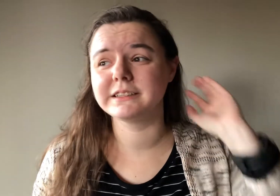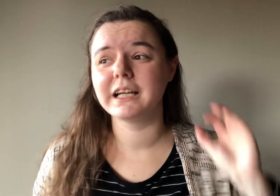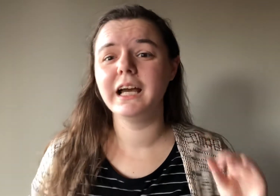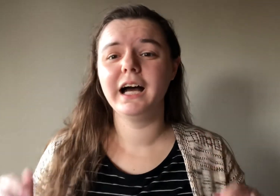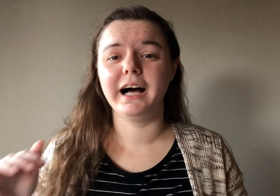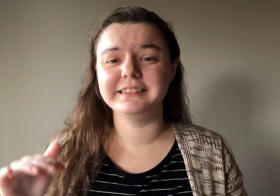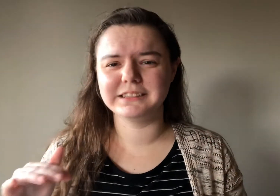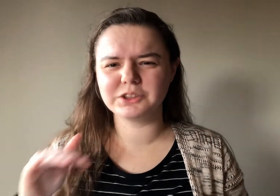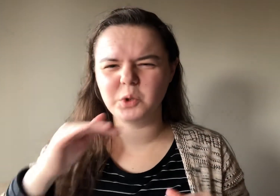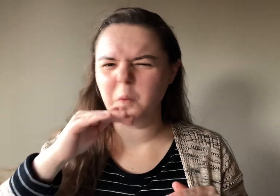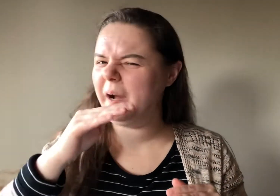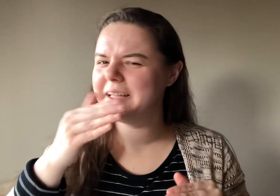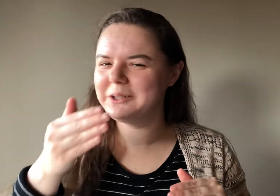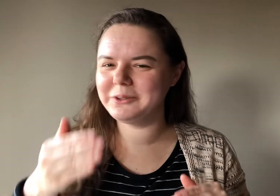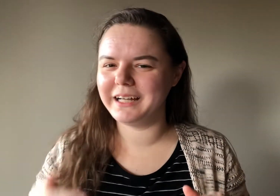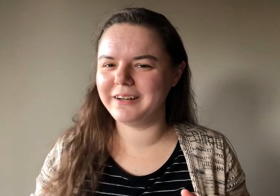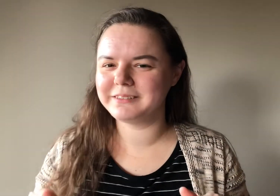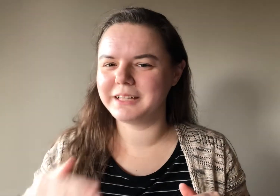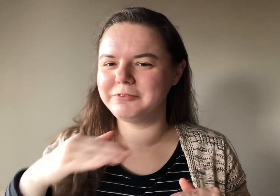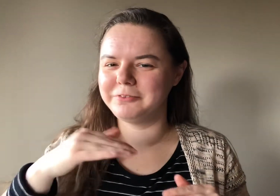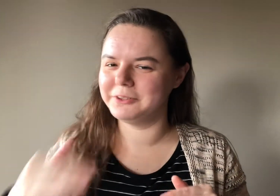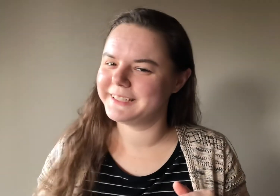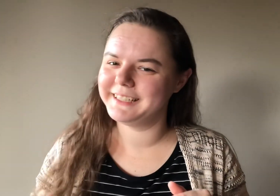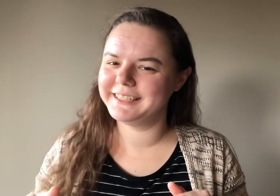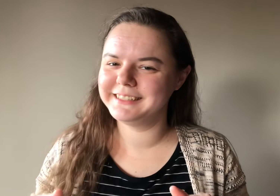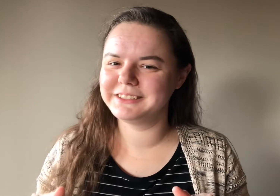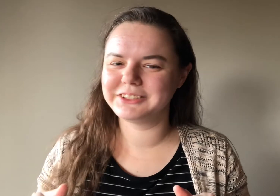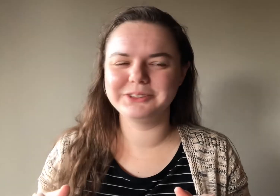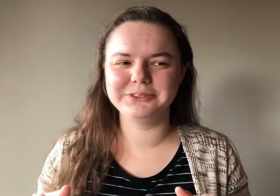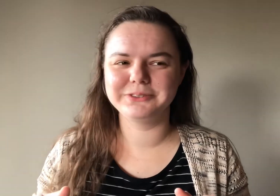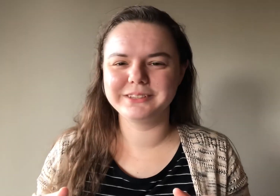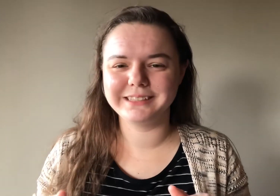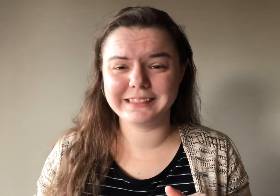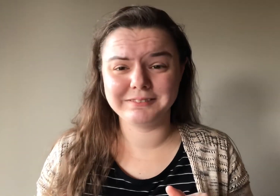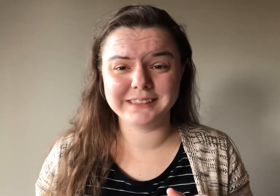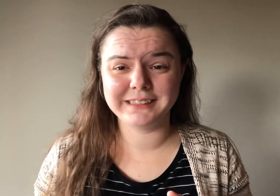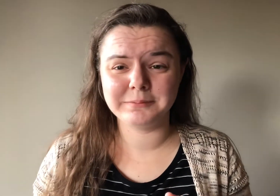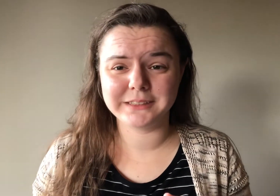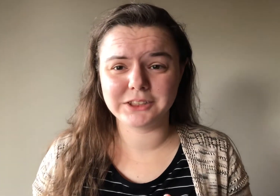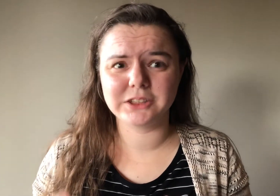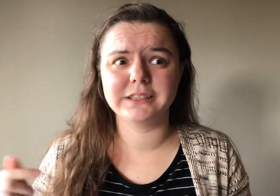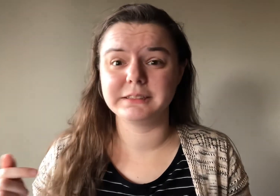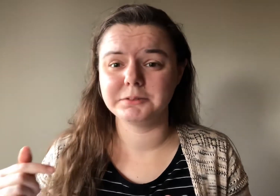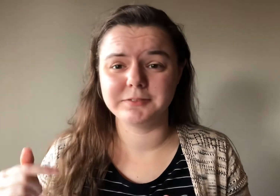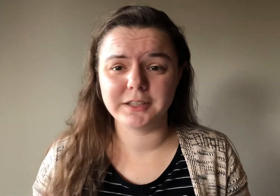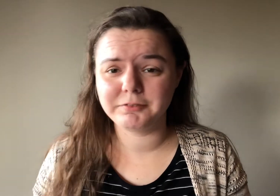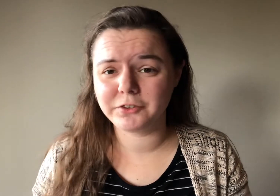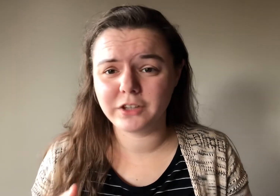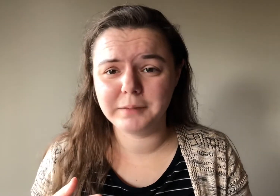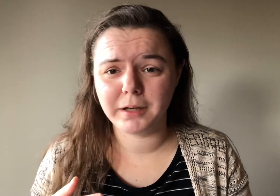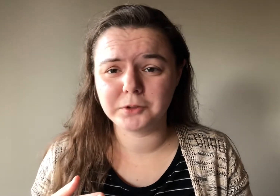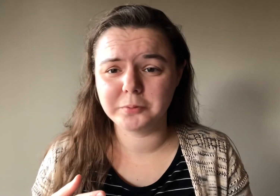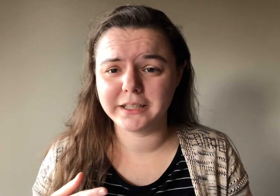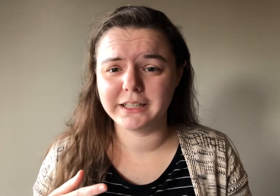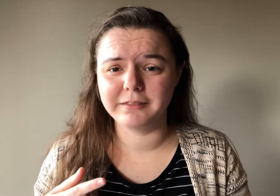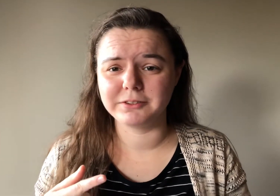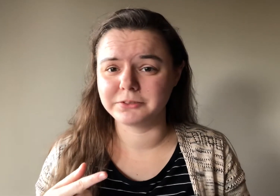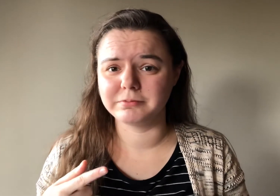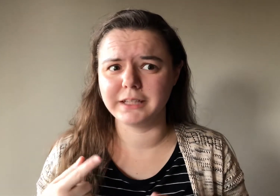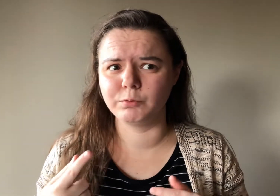I didn't quite go down, like, fully into the Seventeen obsession because they were the very first K-pop group I had ever, like,